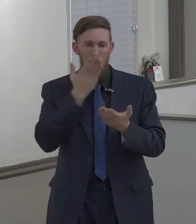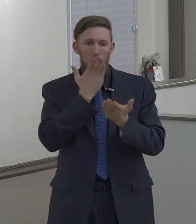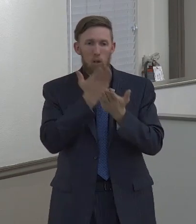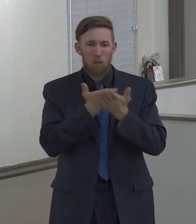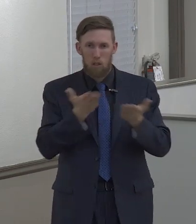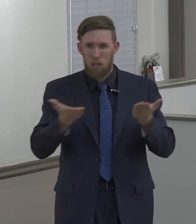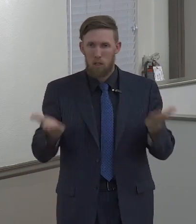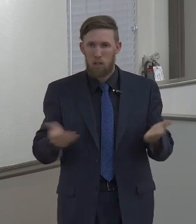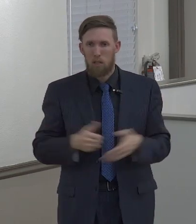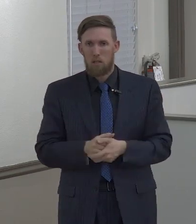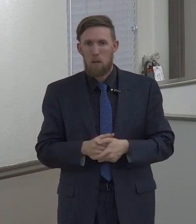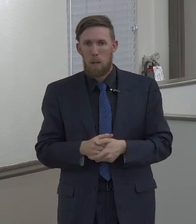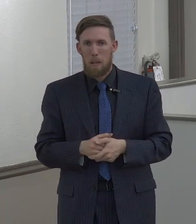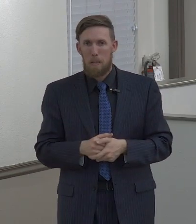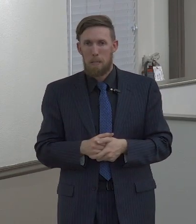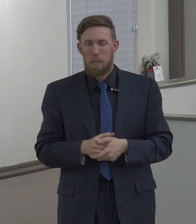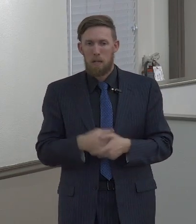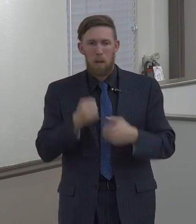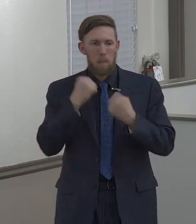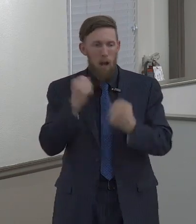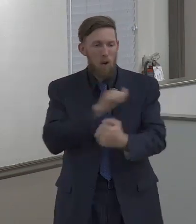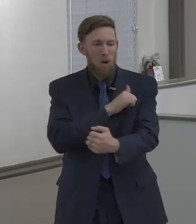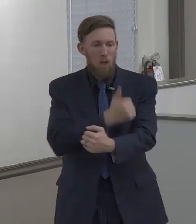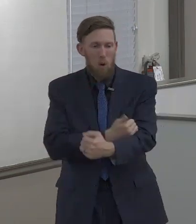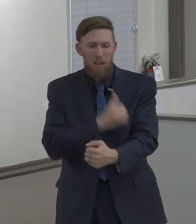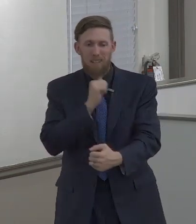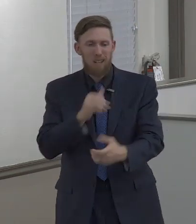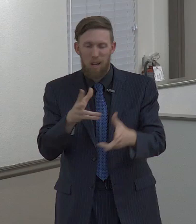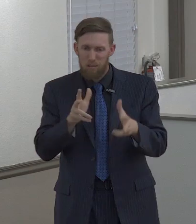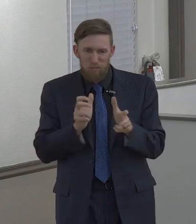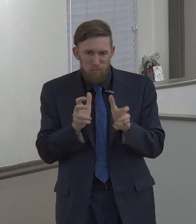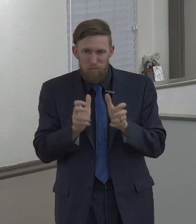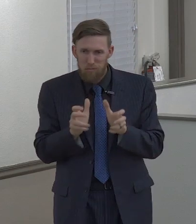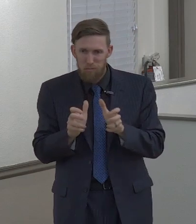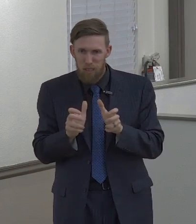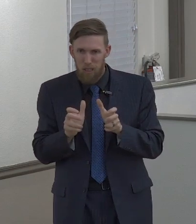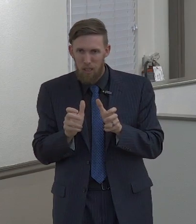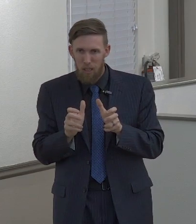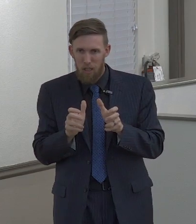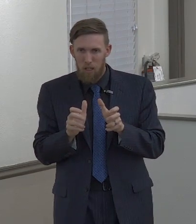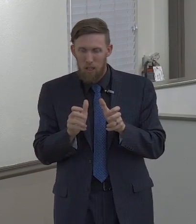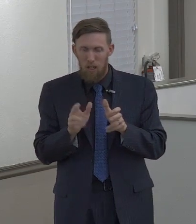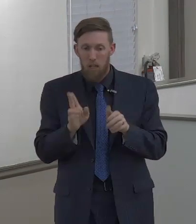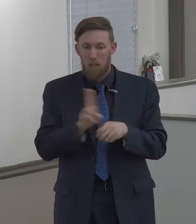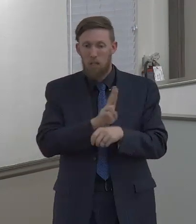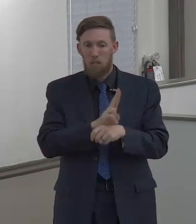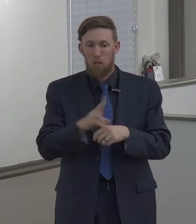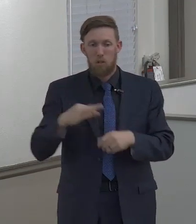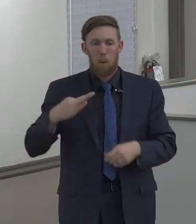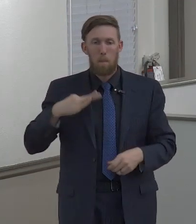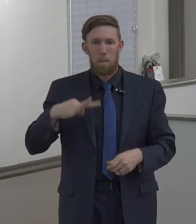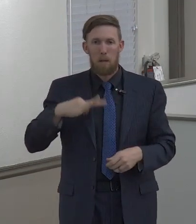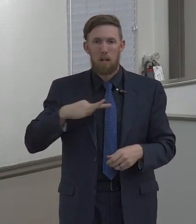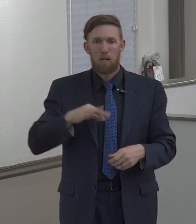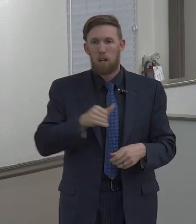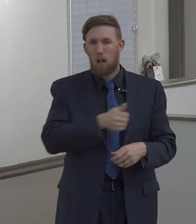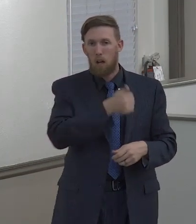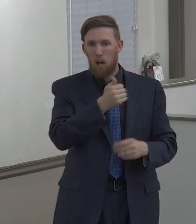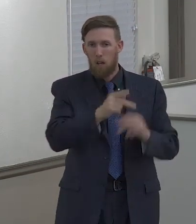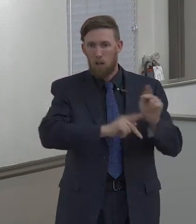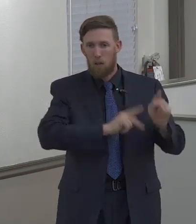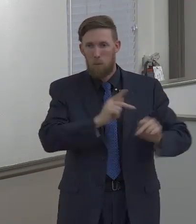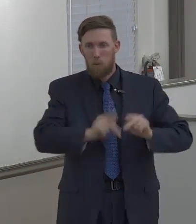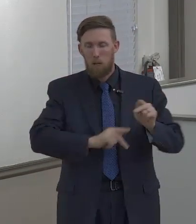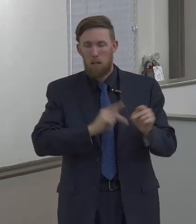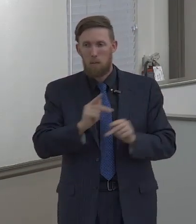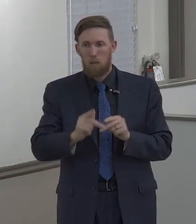So a person that has some sort of power or authority but it's not self serving. It's used for the benefit of others. It's